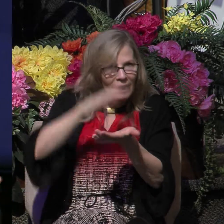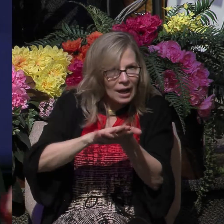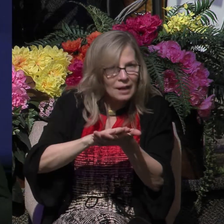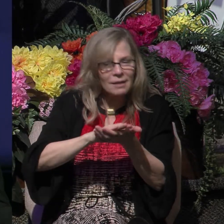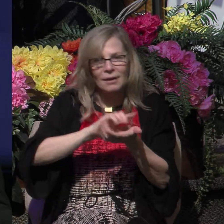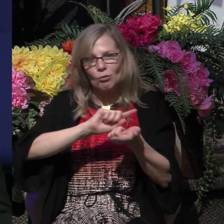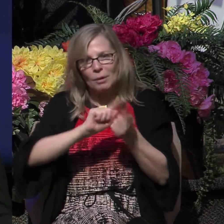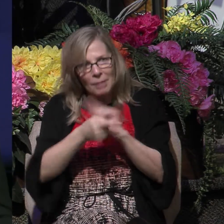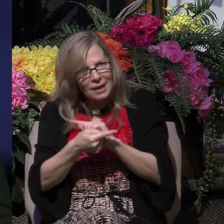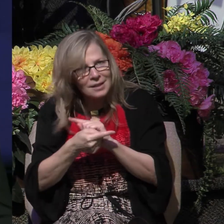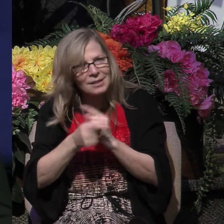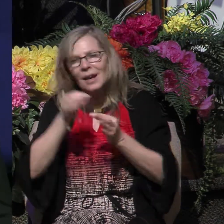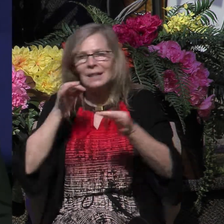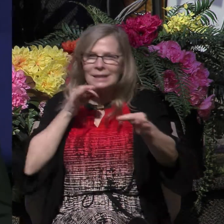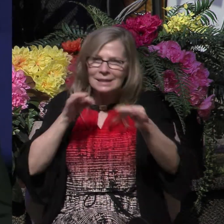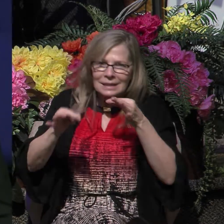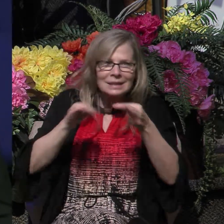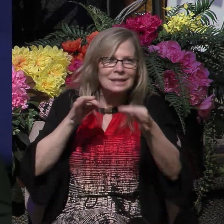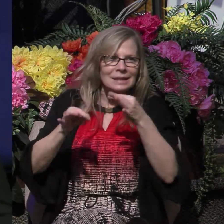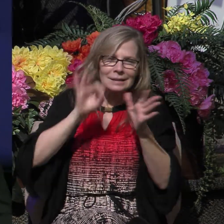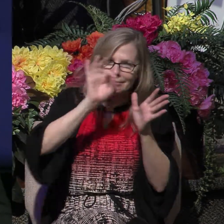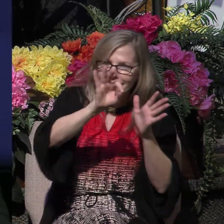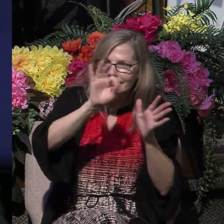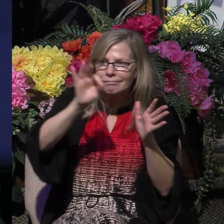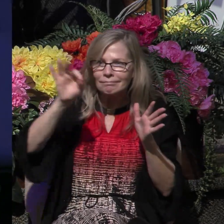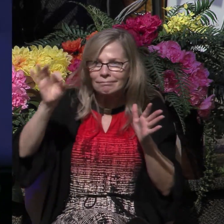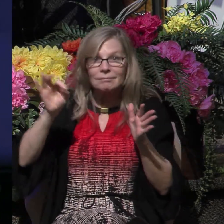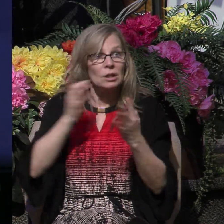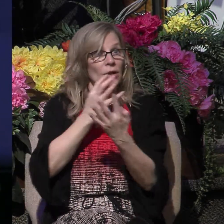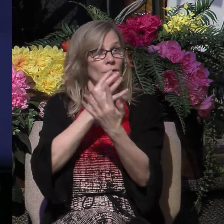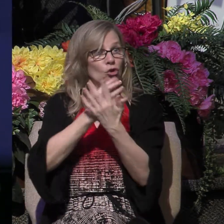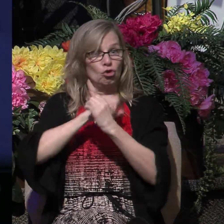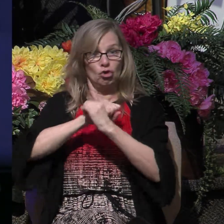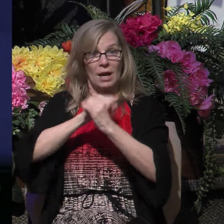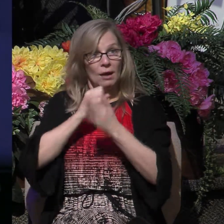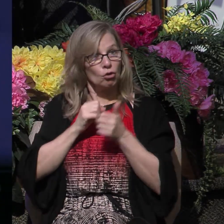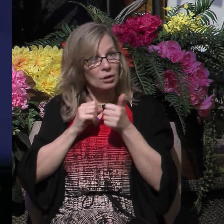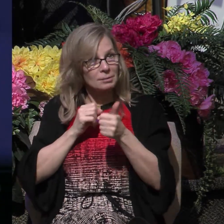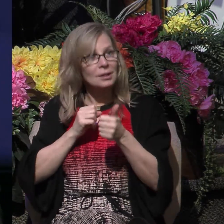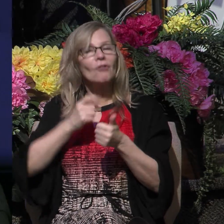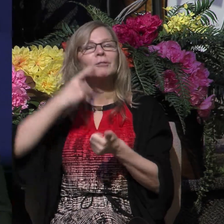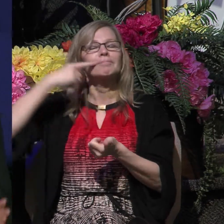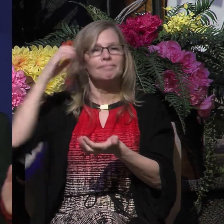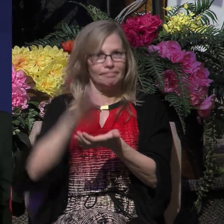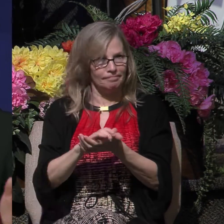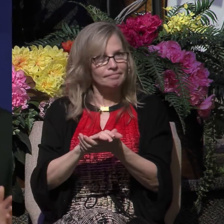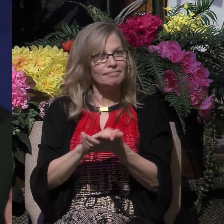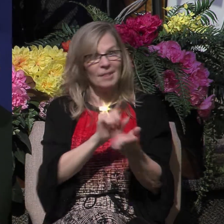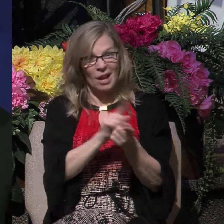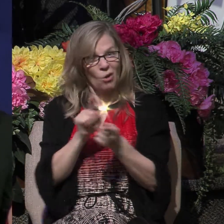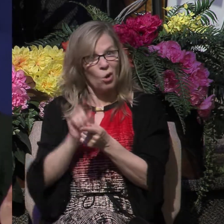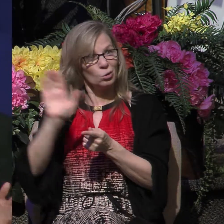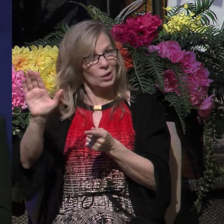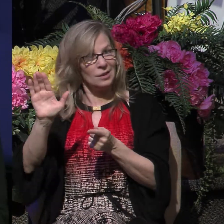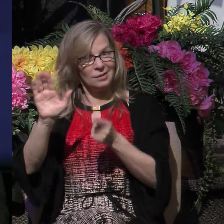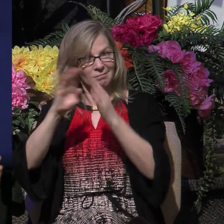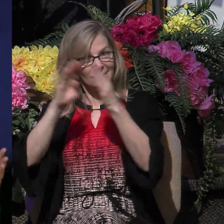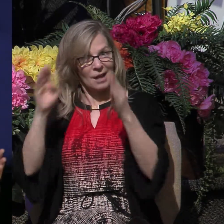issues like that. as a result of their gospel witness, the jailer came to faith in Christ as well as the members of his household, and he